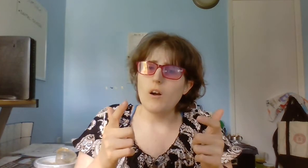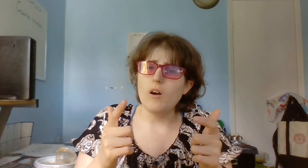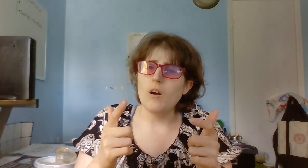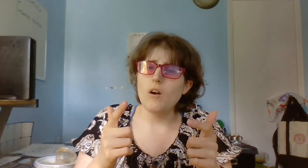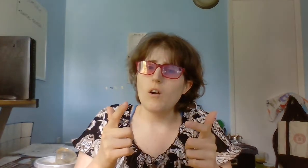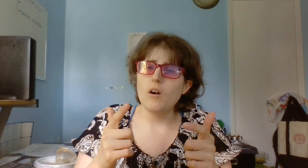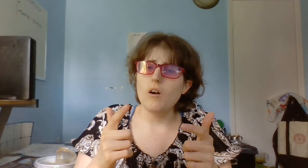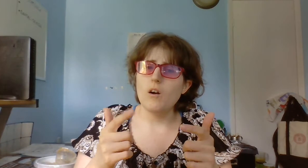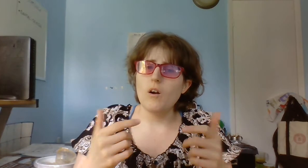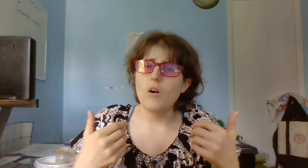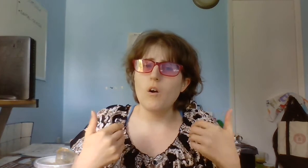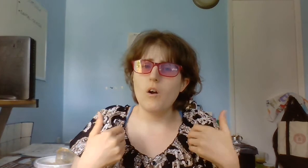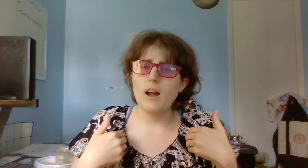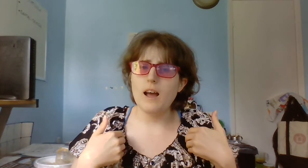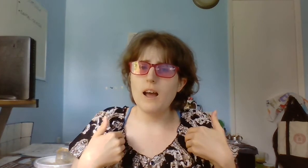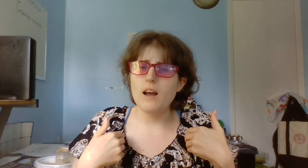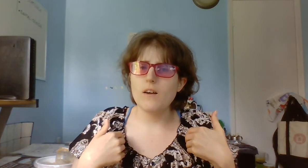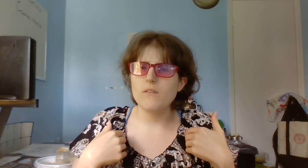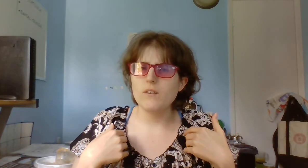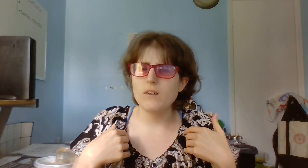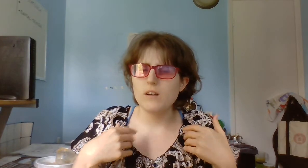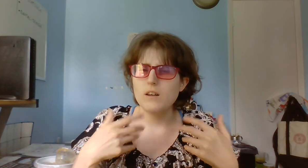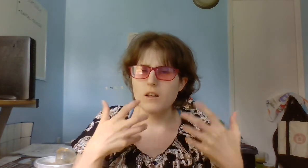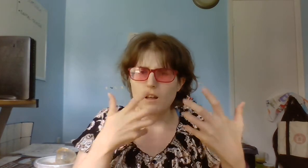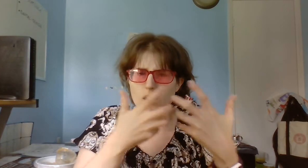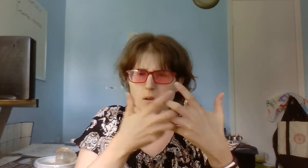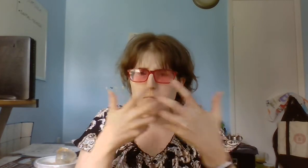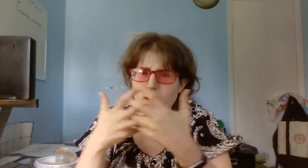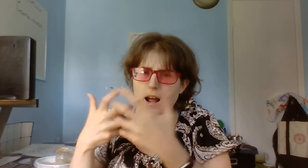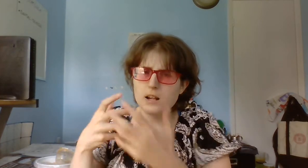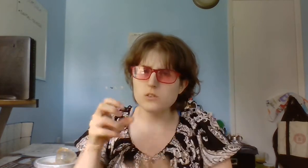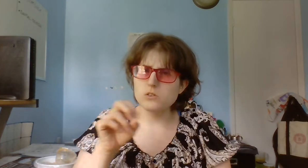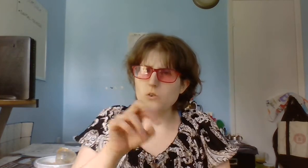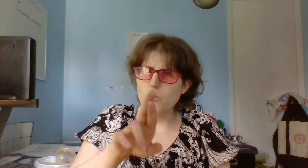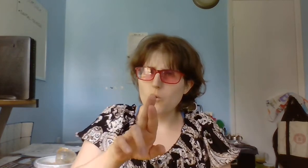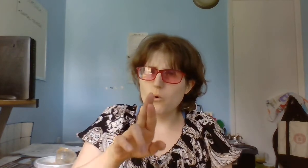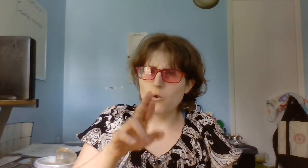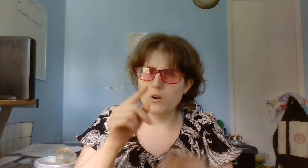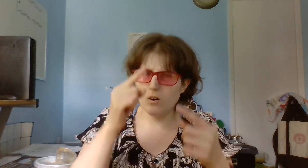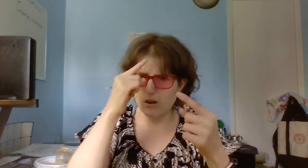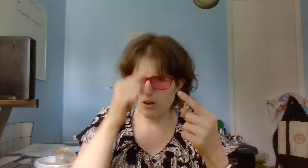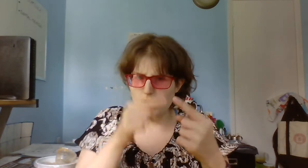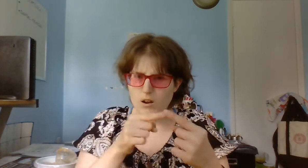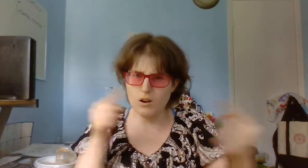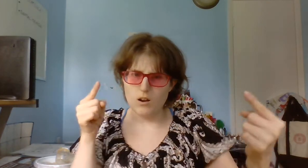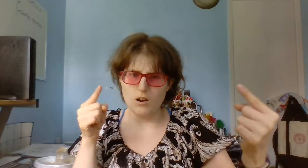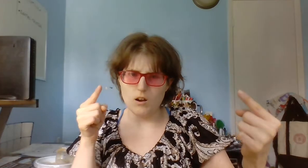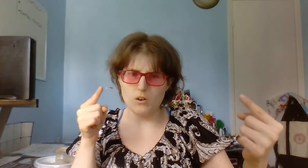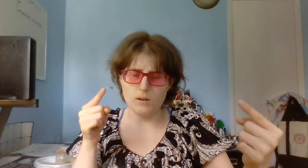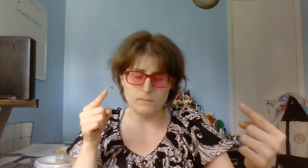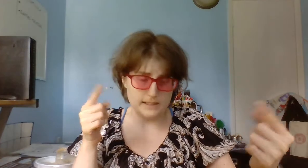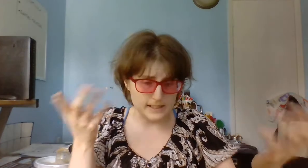All have a match or opposite. it.